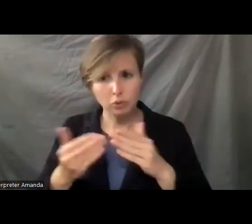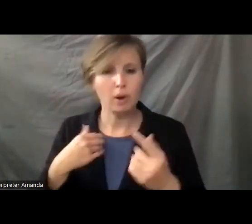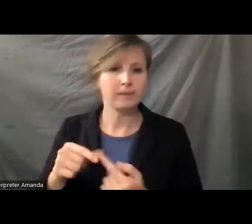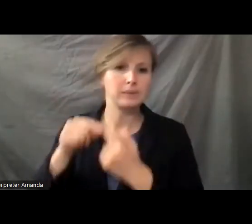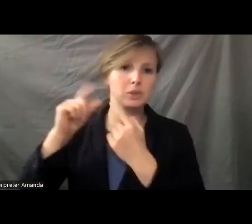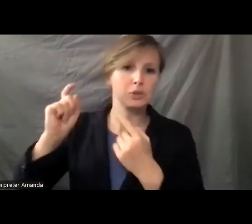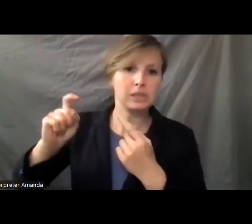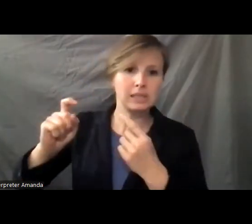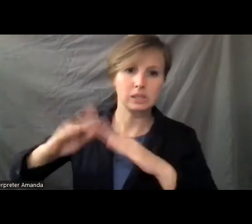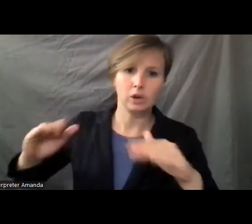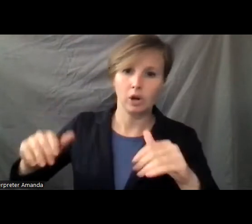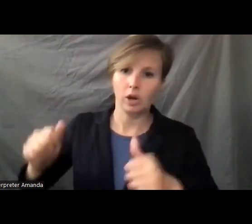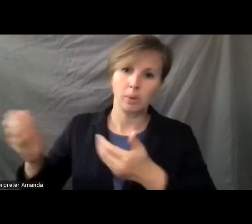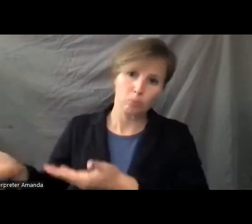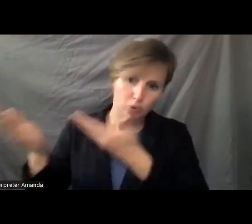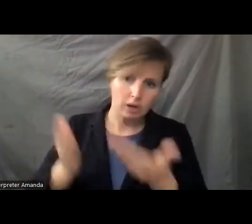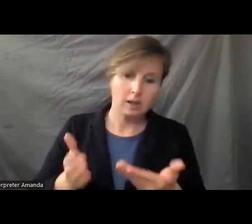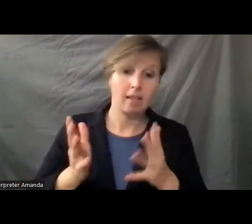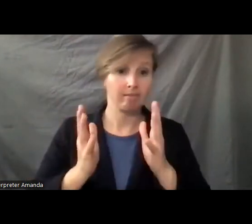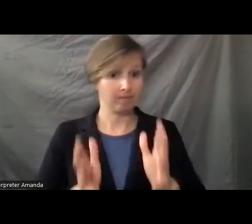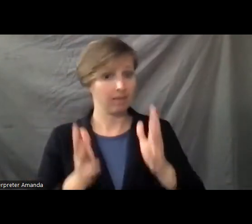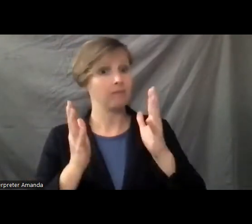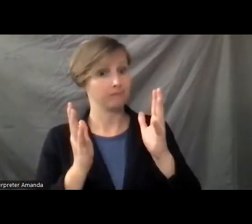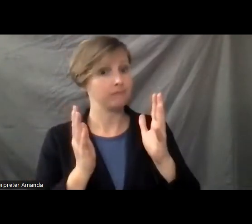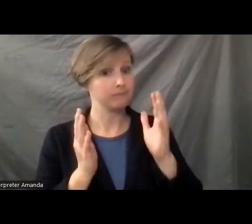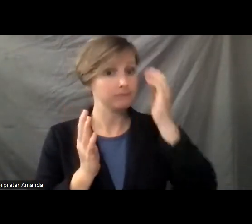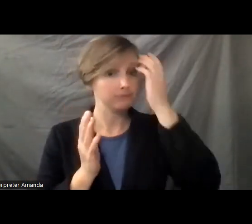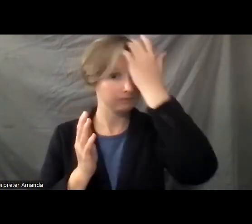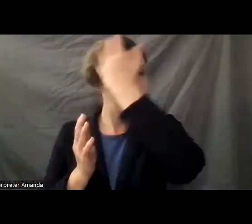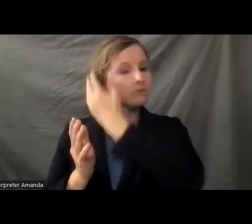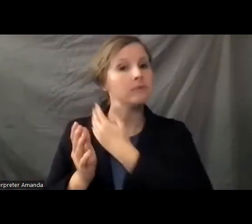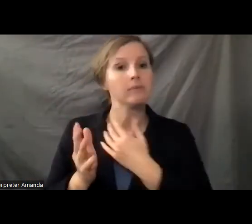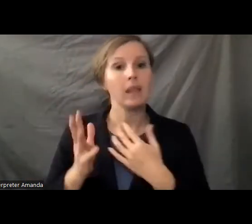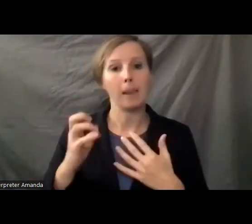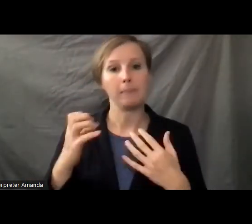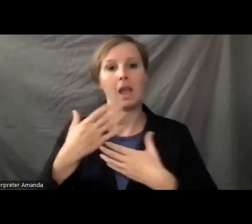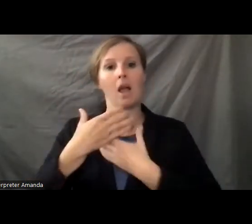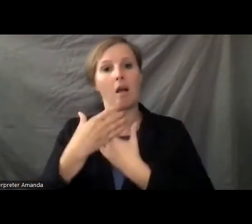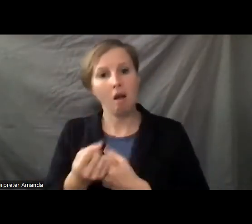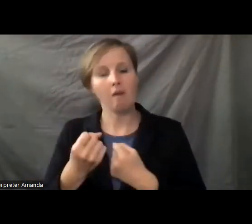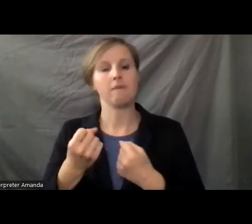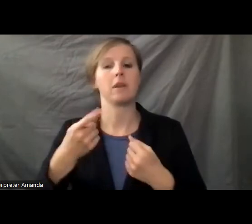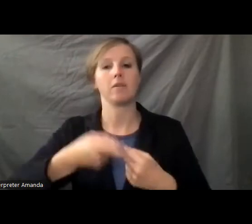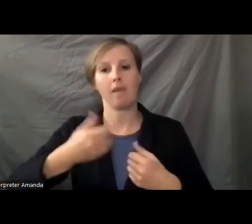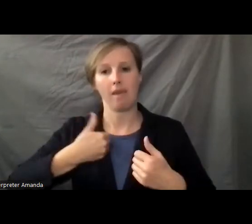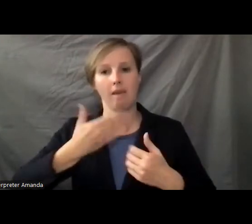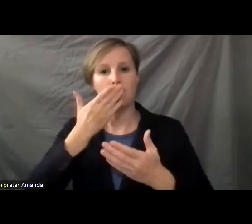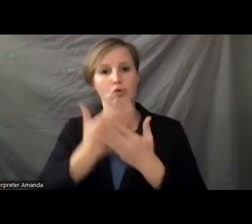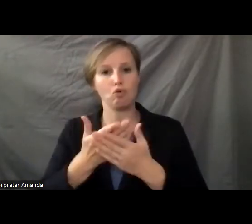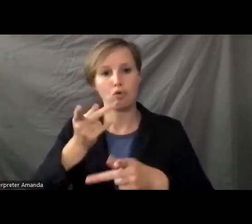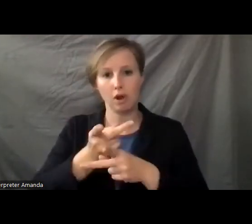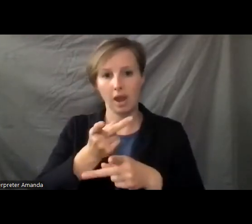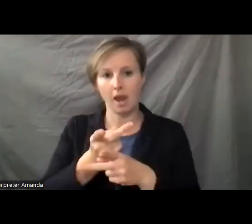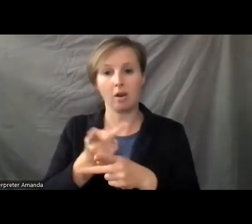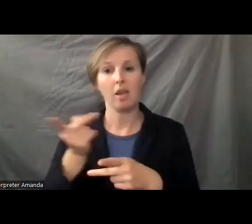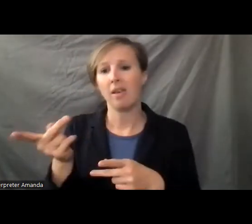children, where they can bring them in, and leave them and be, you know, confident with the supervision and the care that they're going to get to maybe